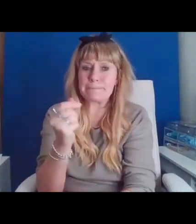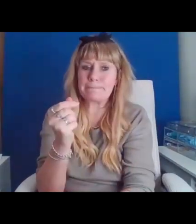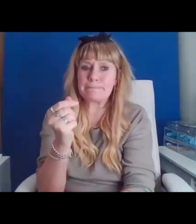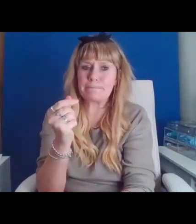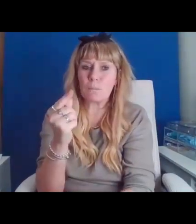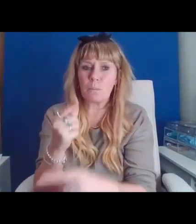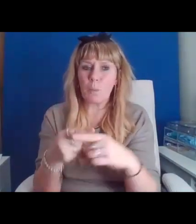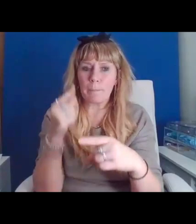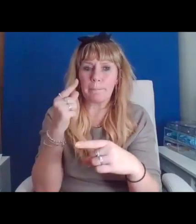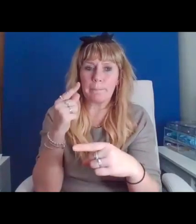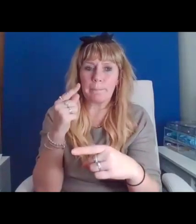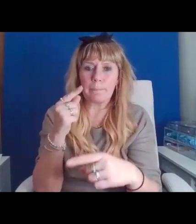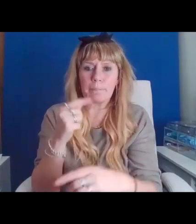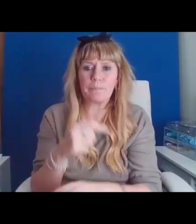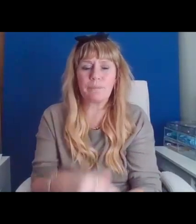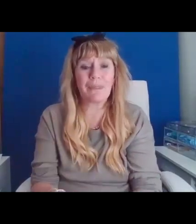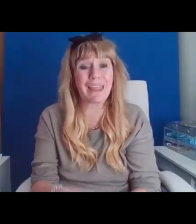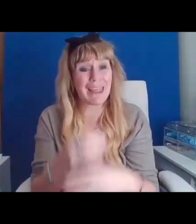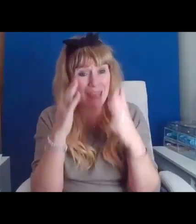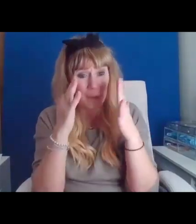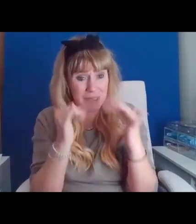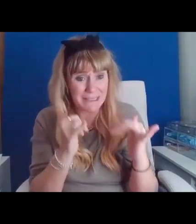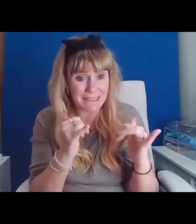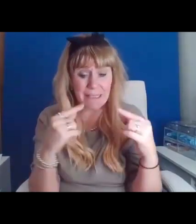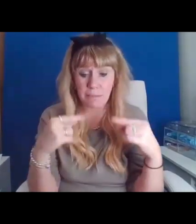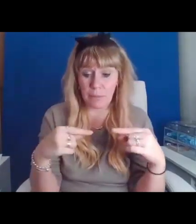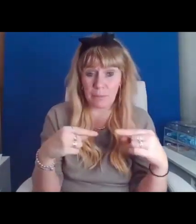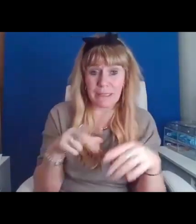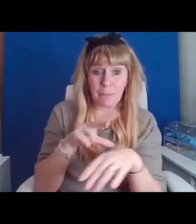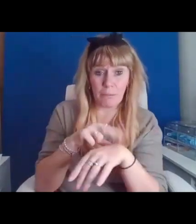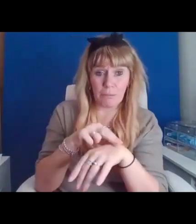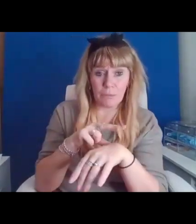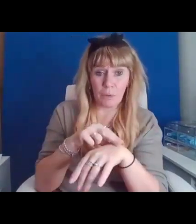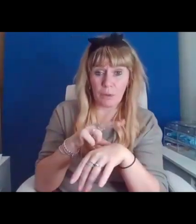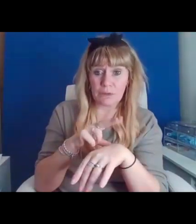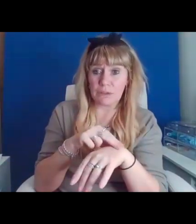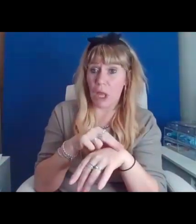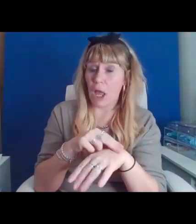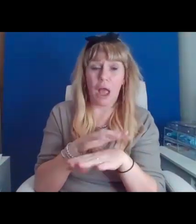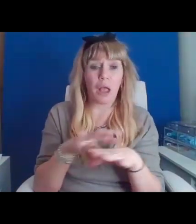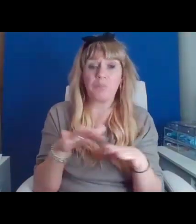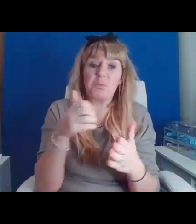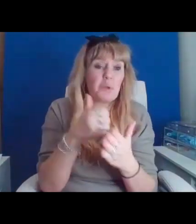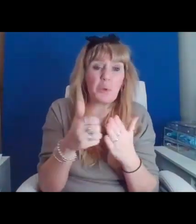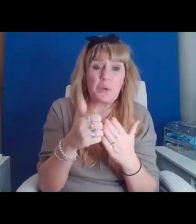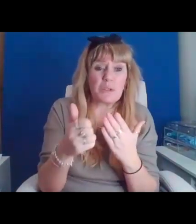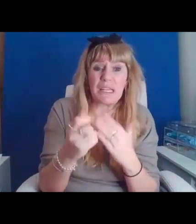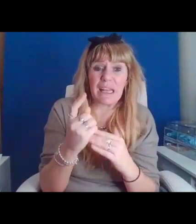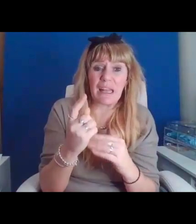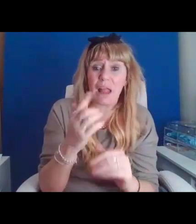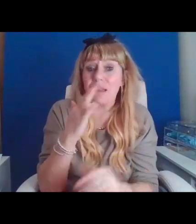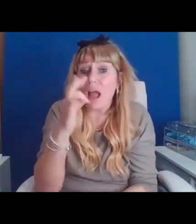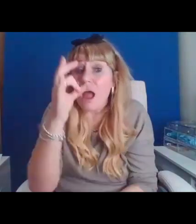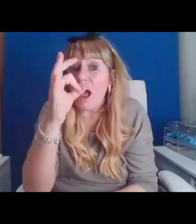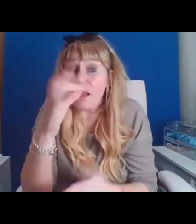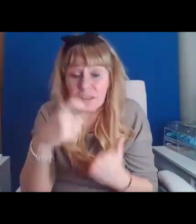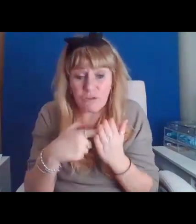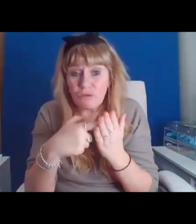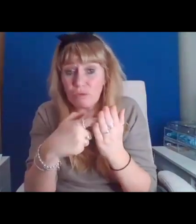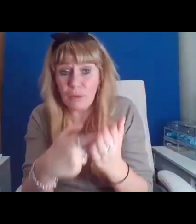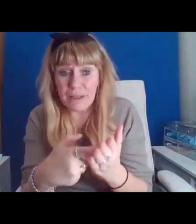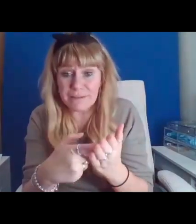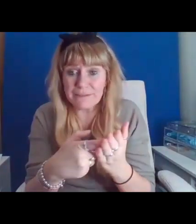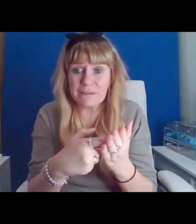It was for tests as permitted by the doctor, usually not the ones that I requested. And then our therapist